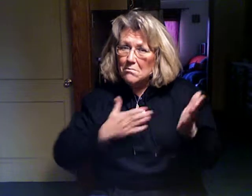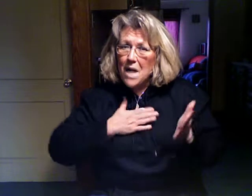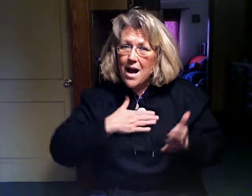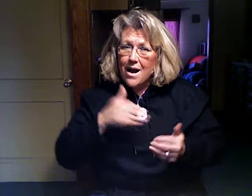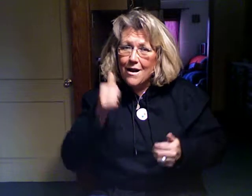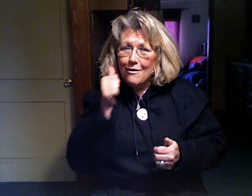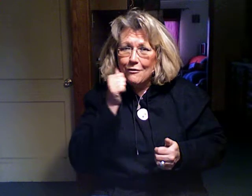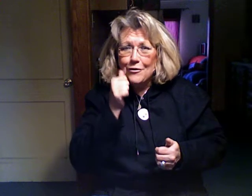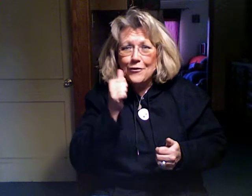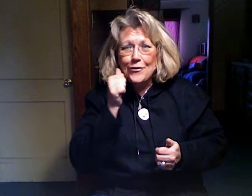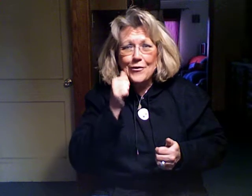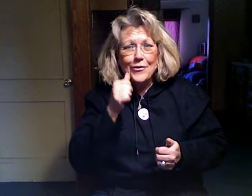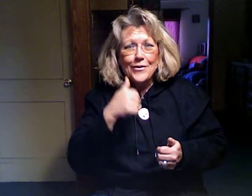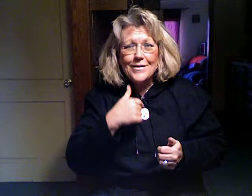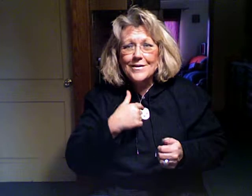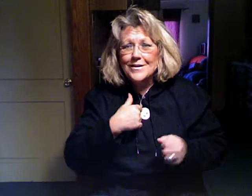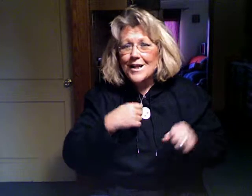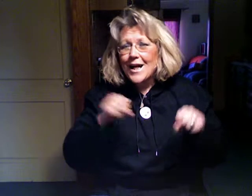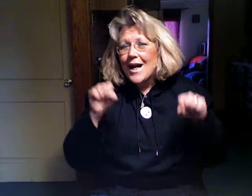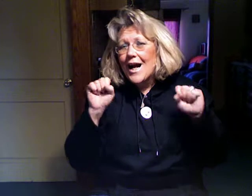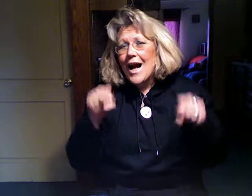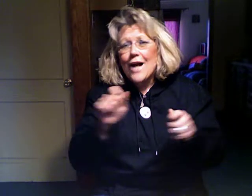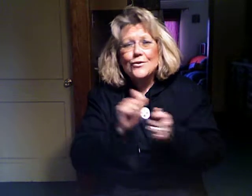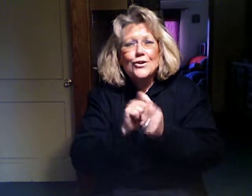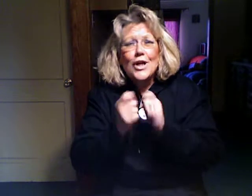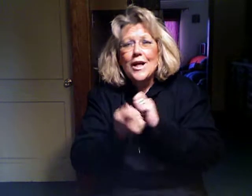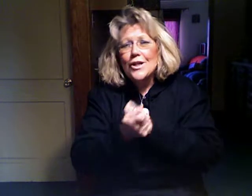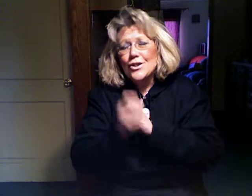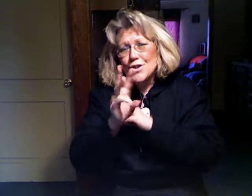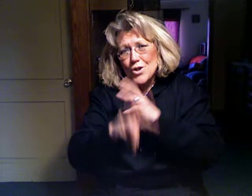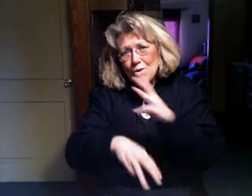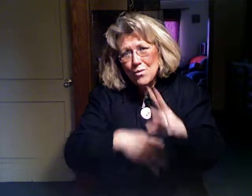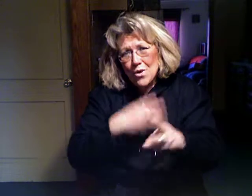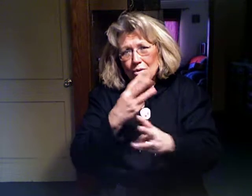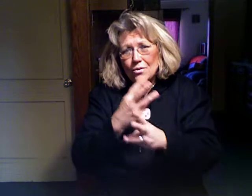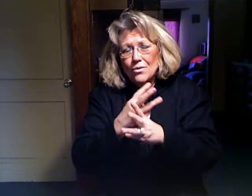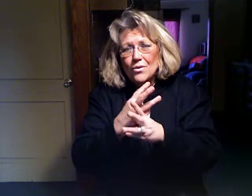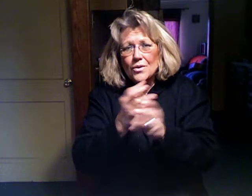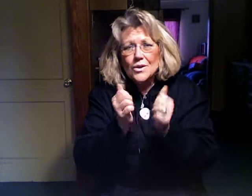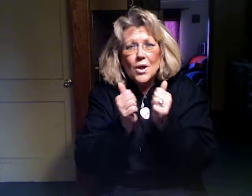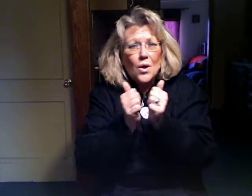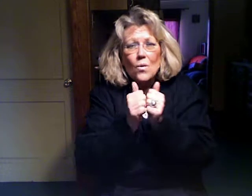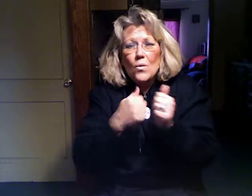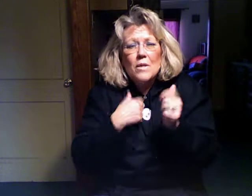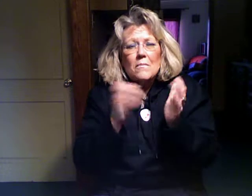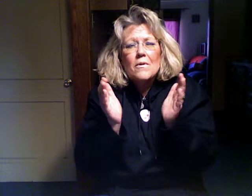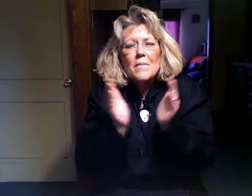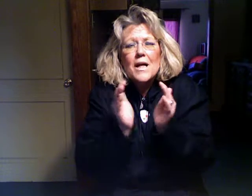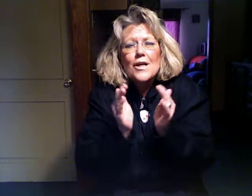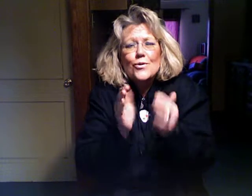my girl I could change the world With my little